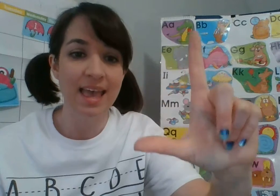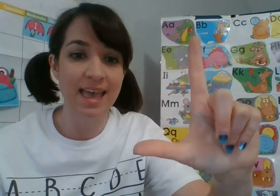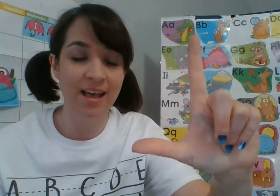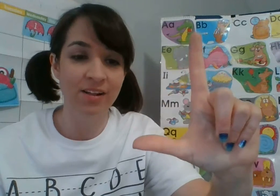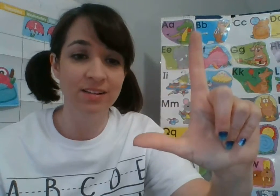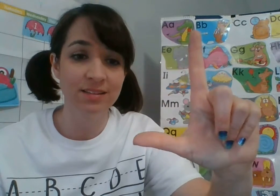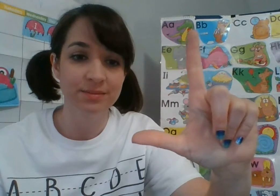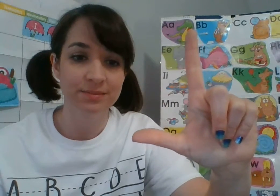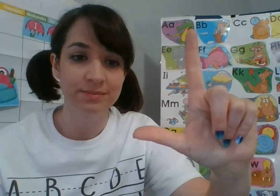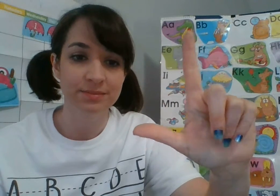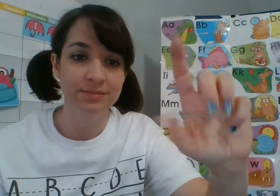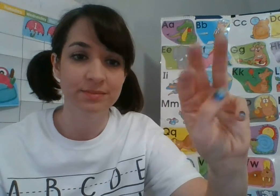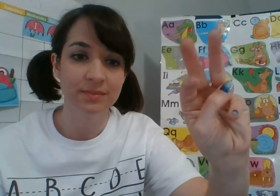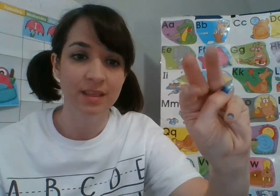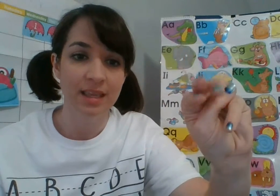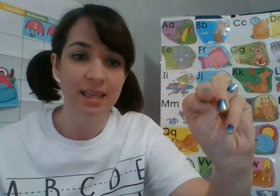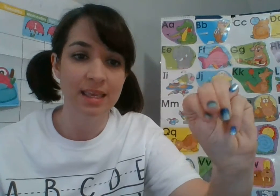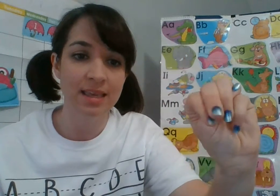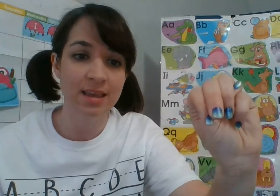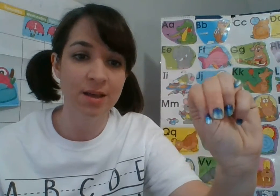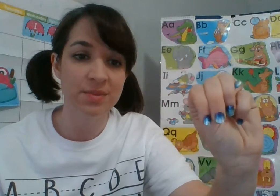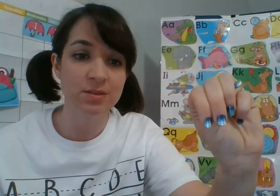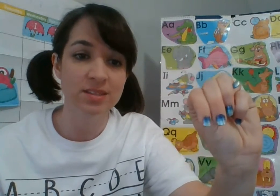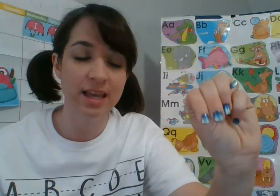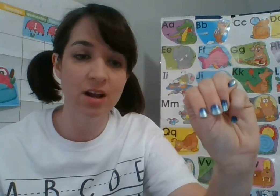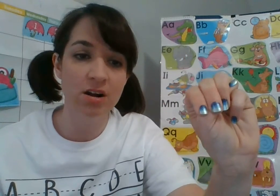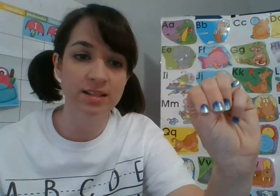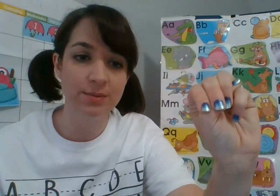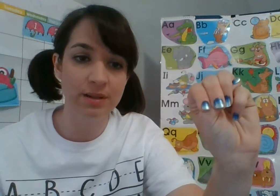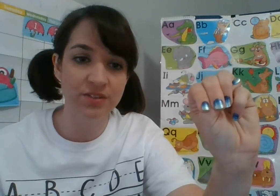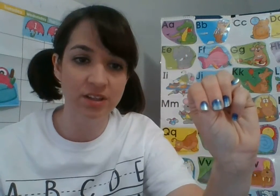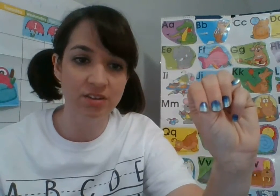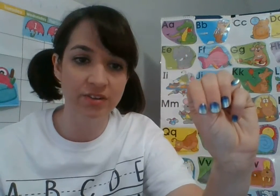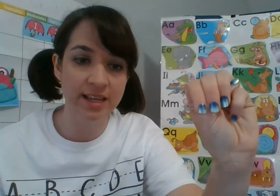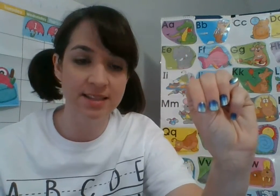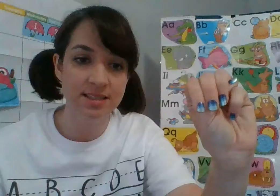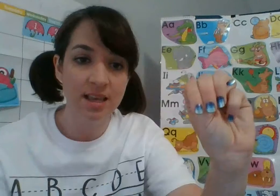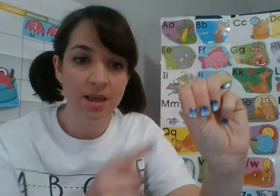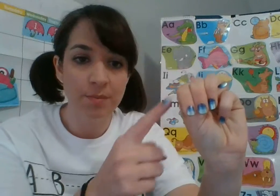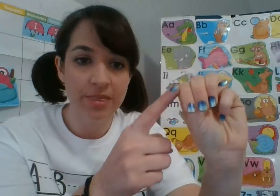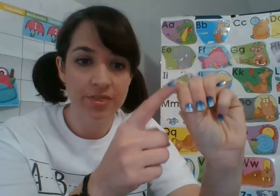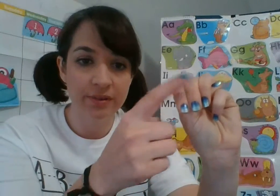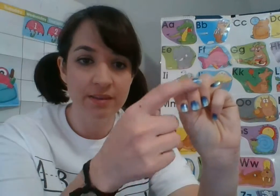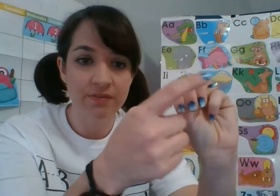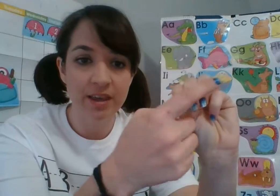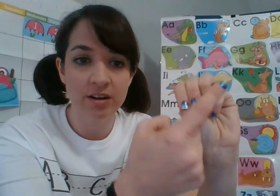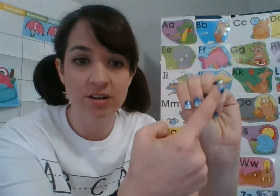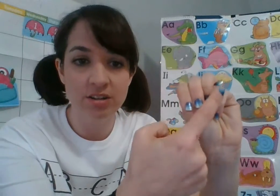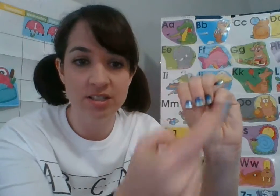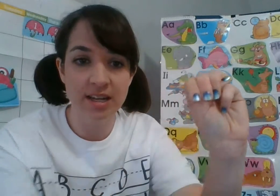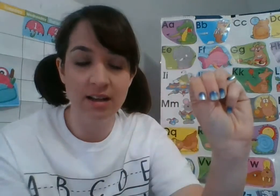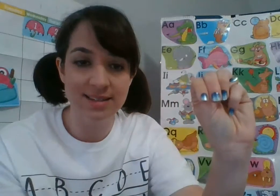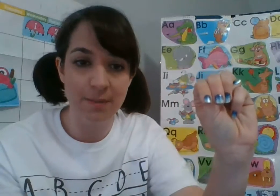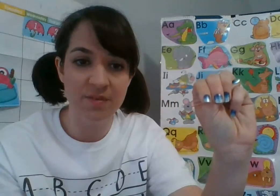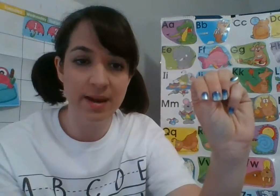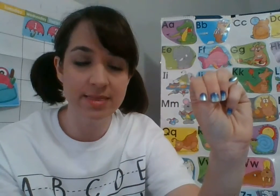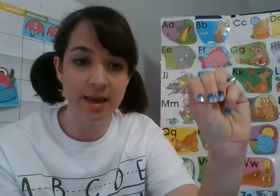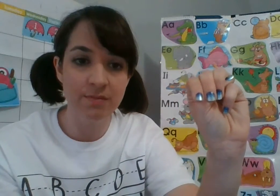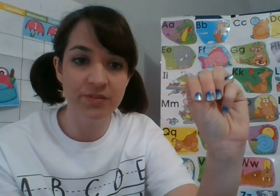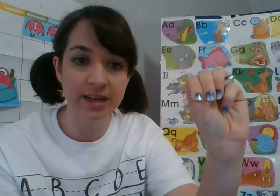L, M, this one's kind of hard sometimes for little friends. My three fingers are sitting on top of my thumb for